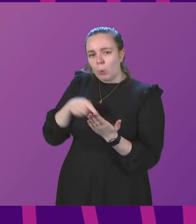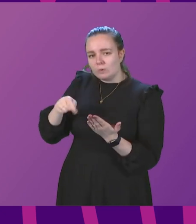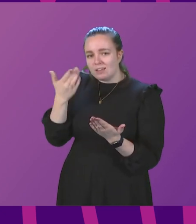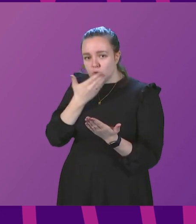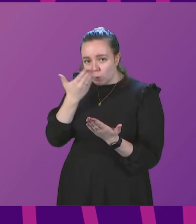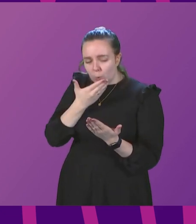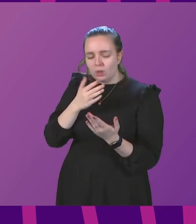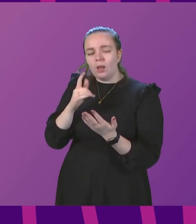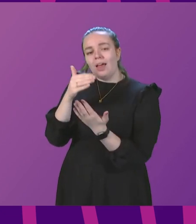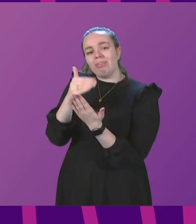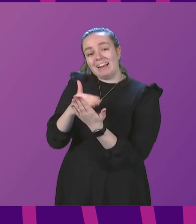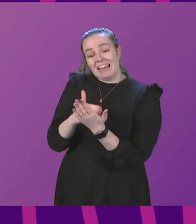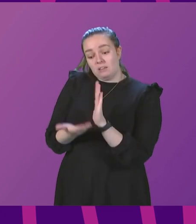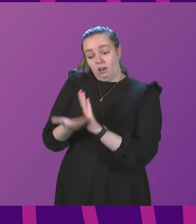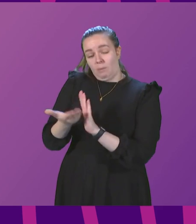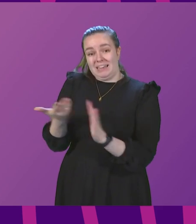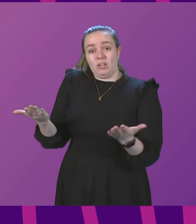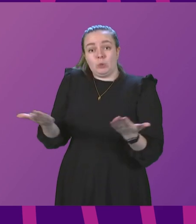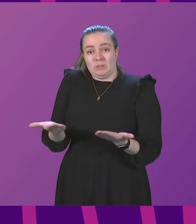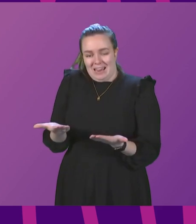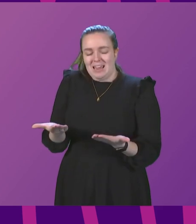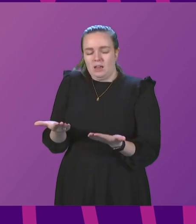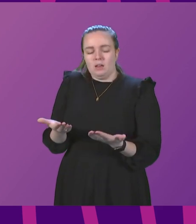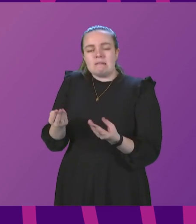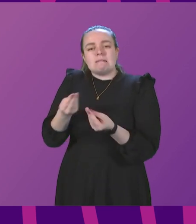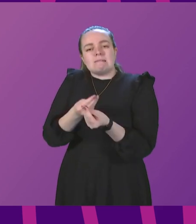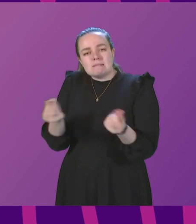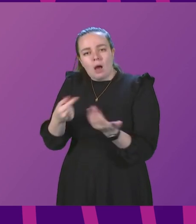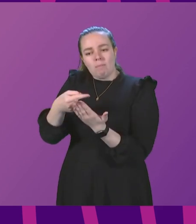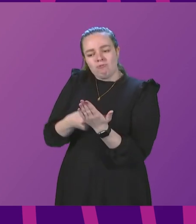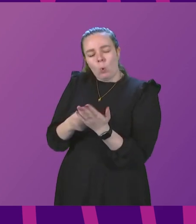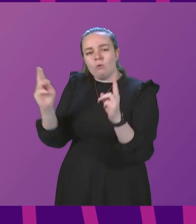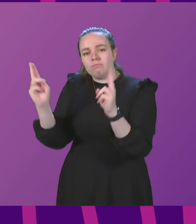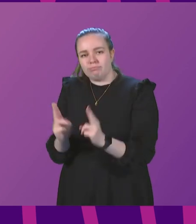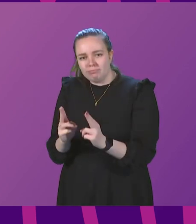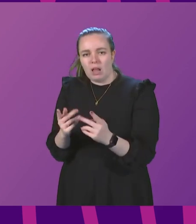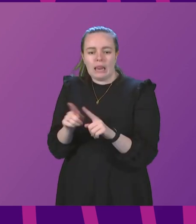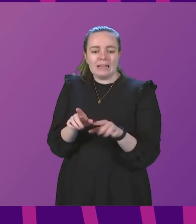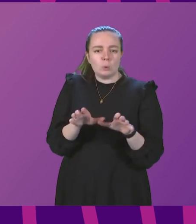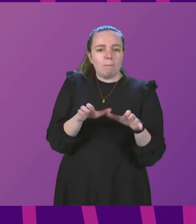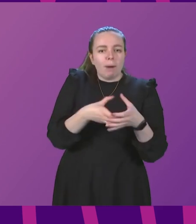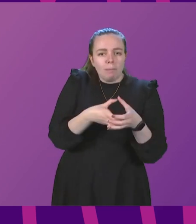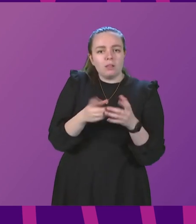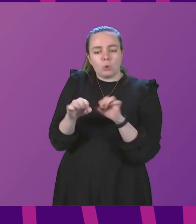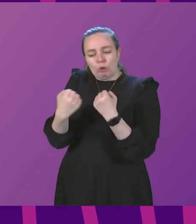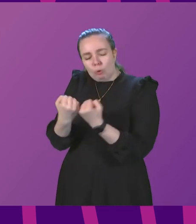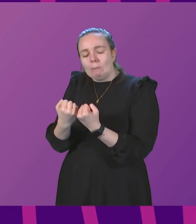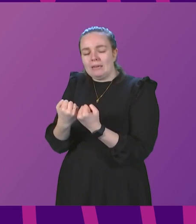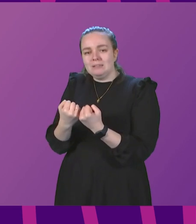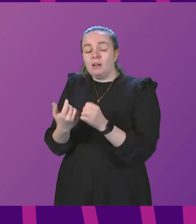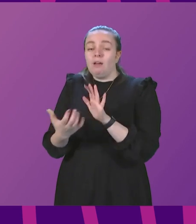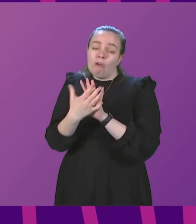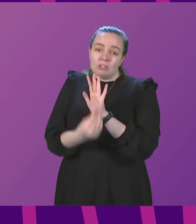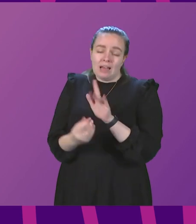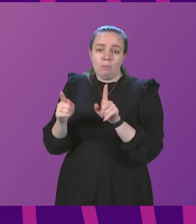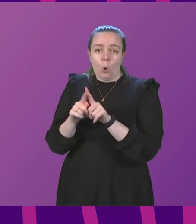guidance that is being updated today does ease some of those mitigations around bubbles or groupings within schools. For example, it